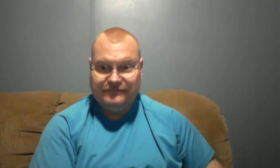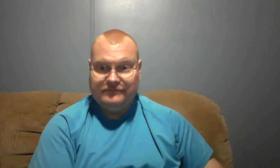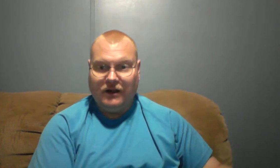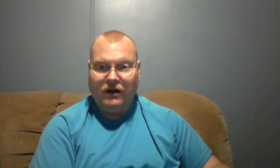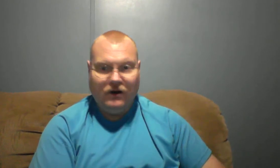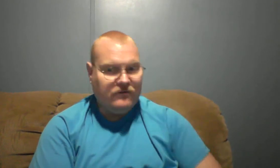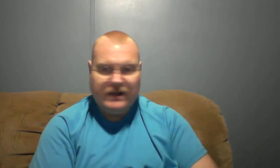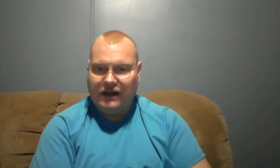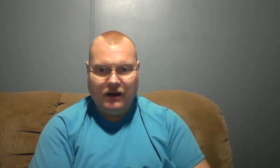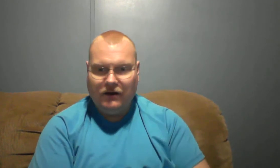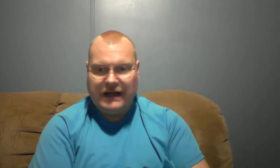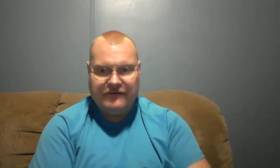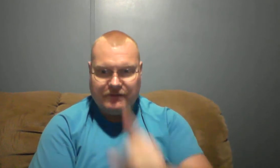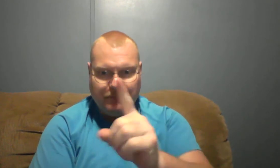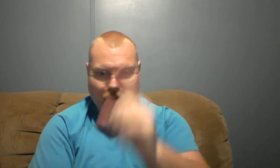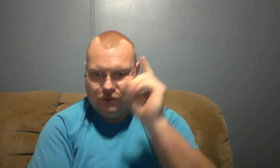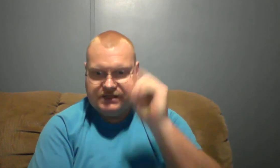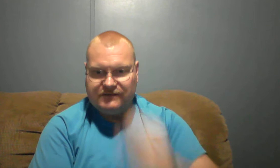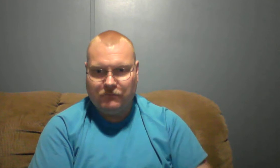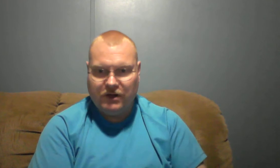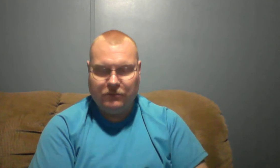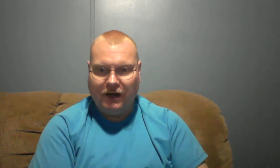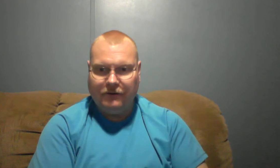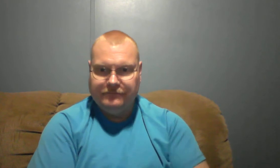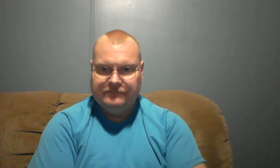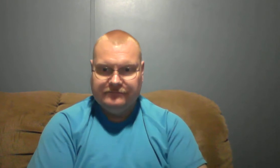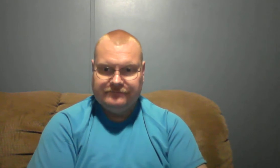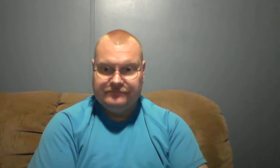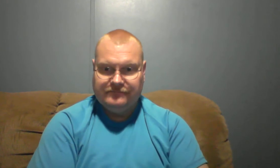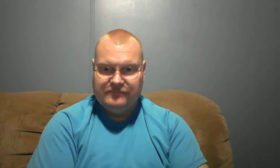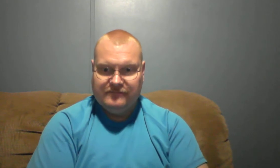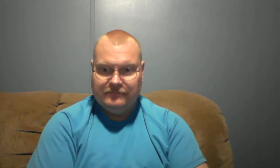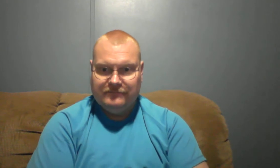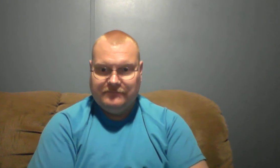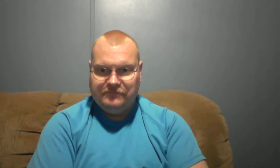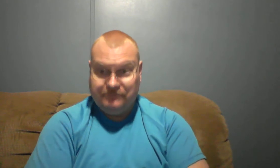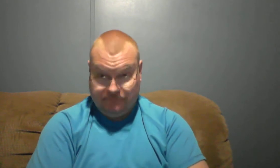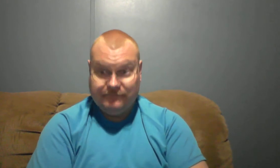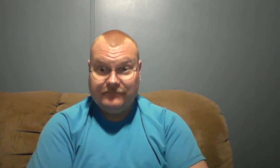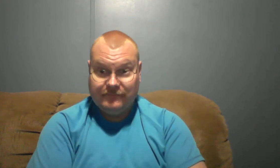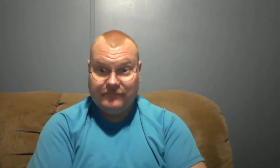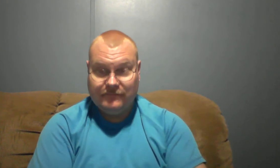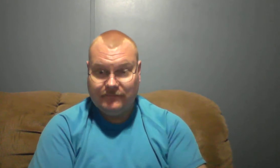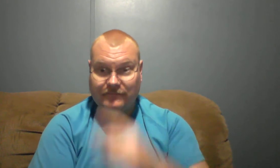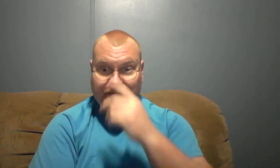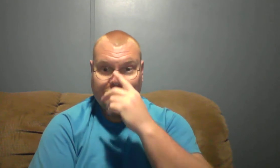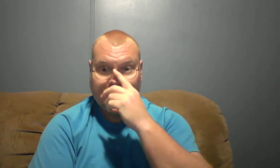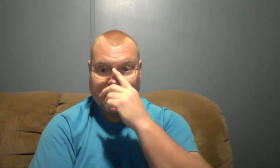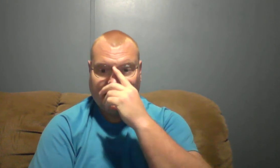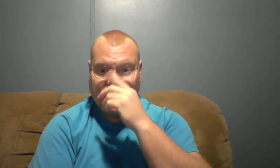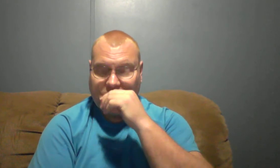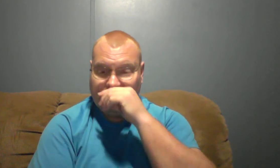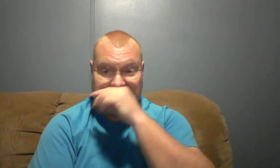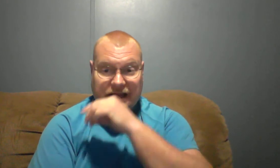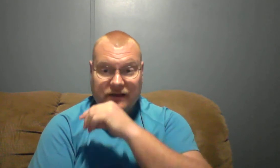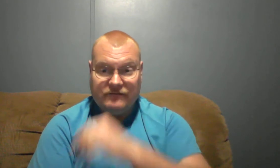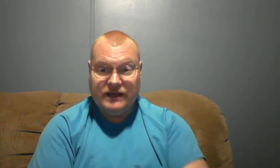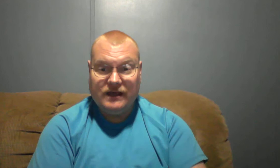Oh, if we could all have the boldness of brother Paul and have the, uh,